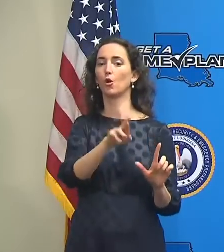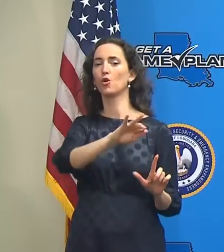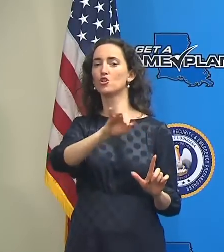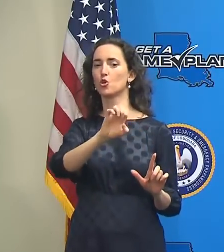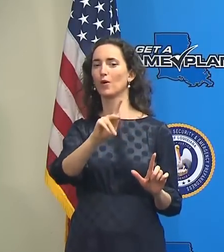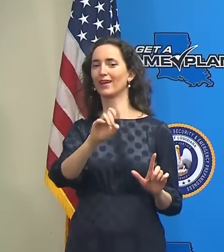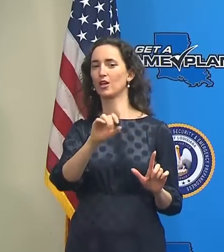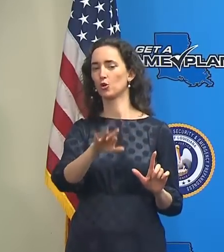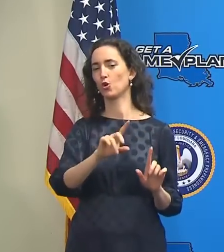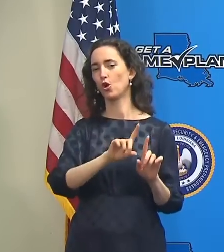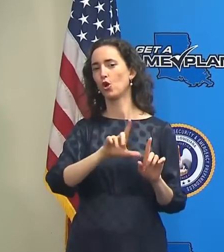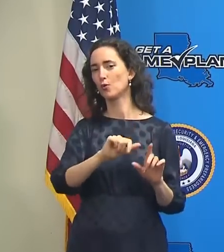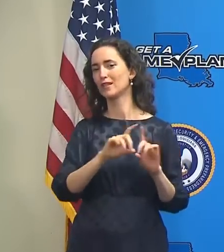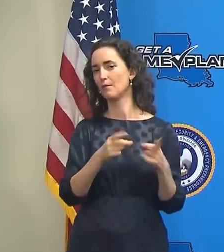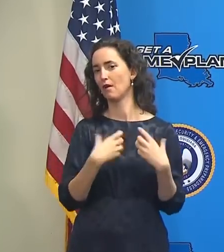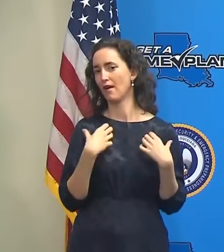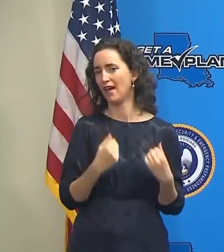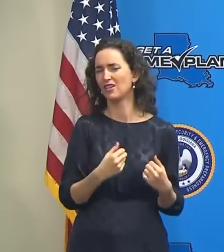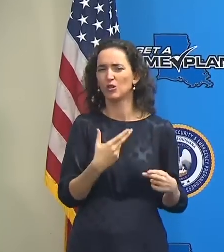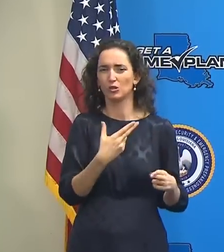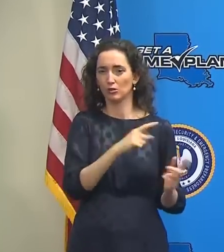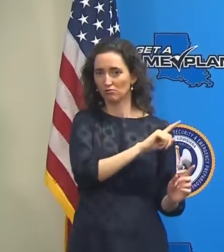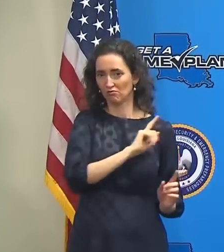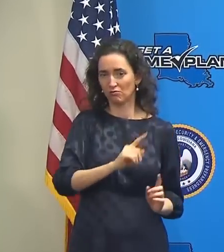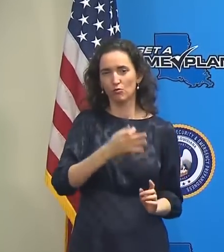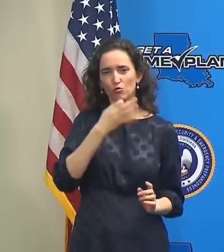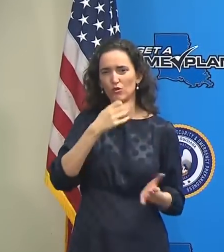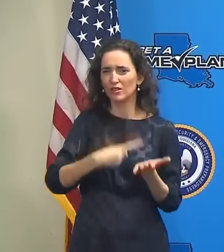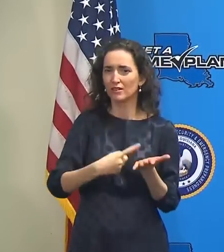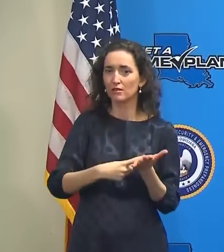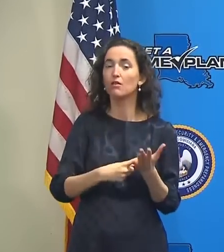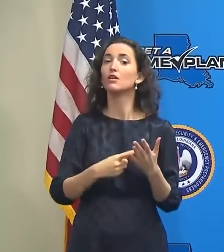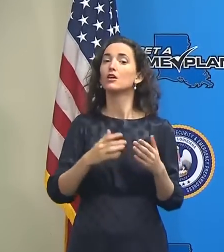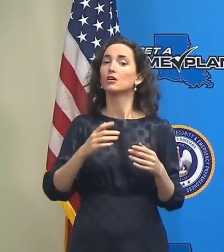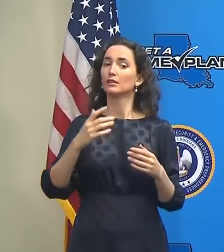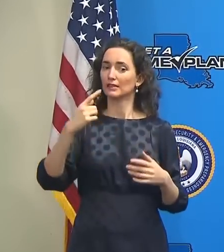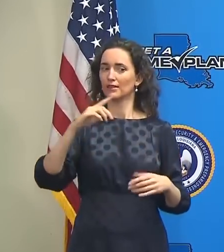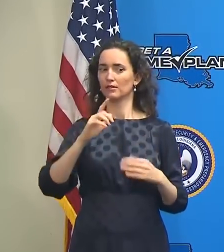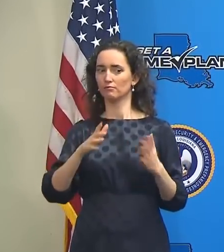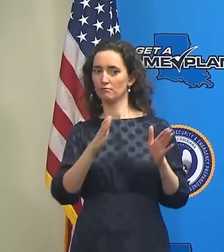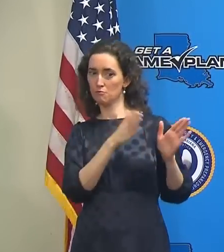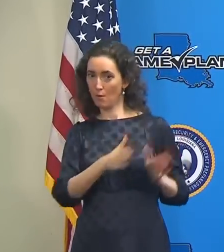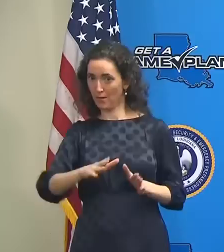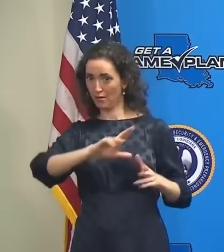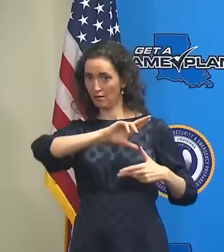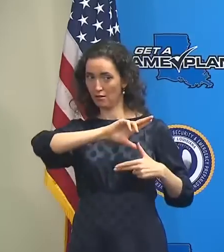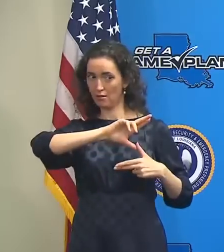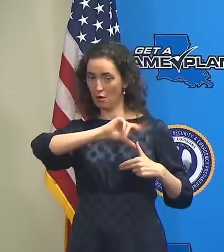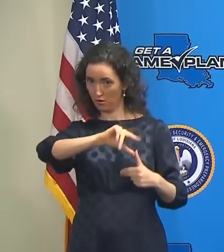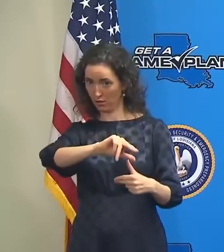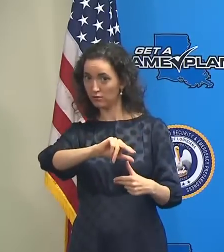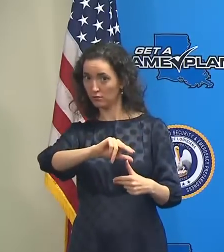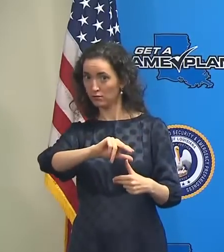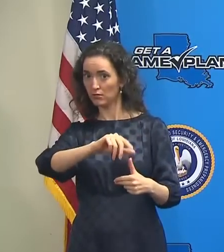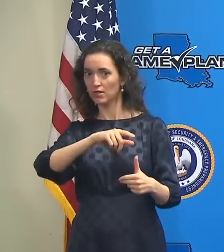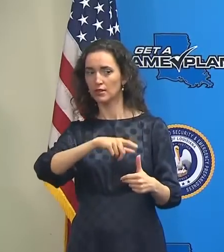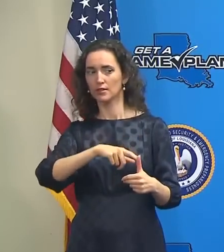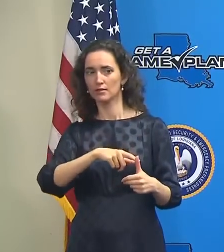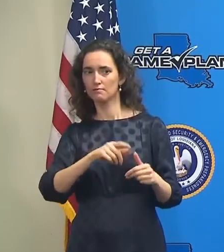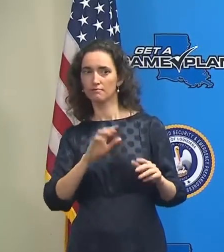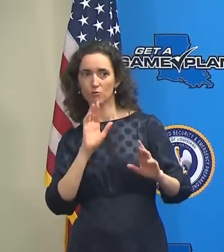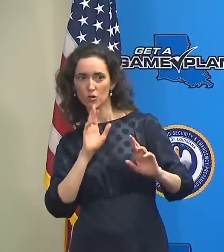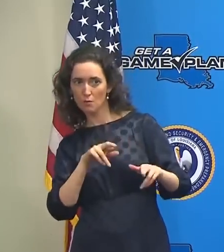Department of Health will speak in a minute on COVID and health considerations as we prepare for and